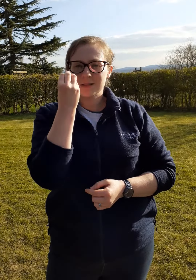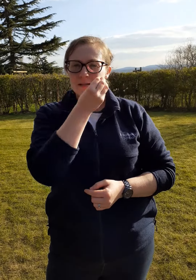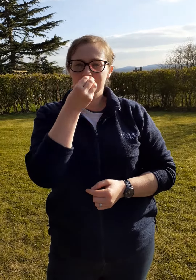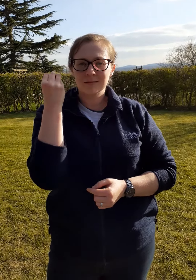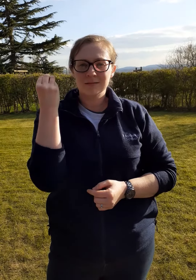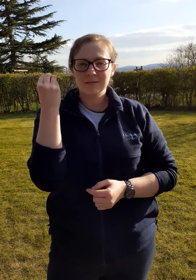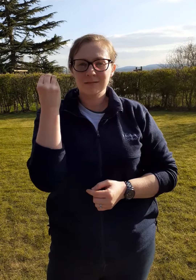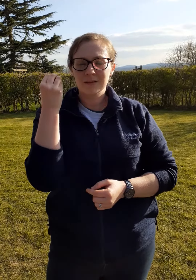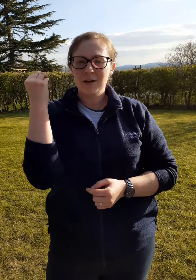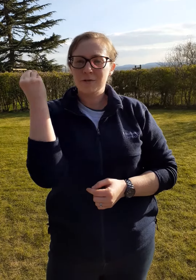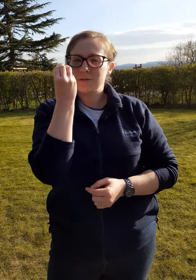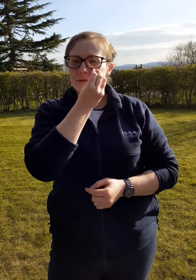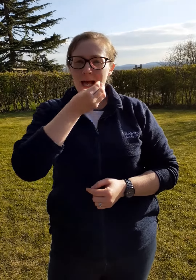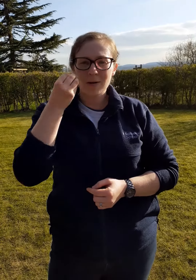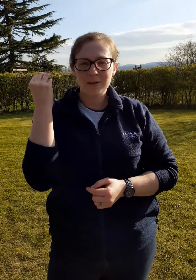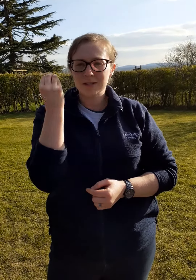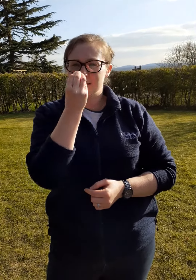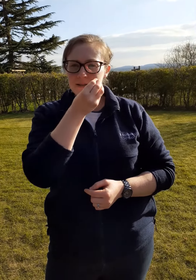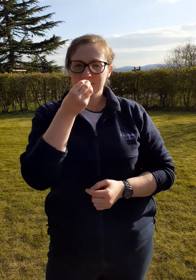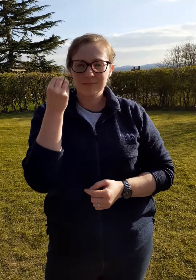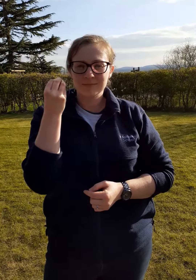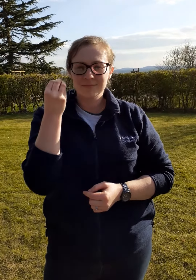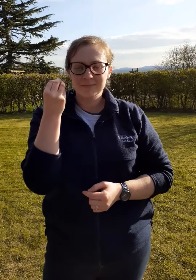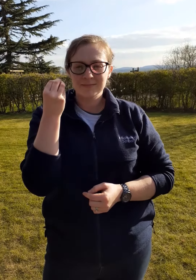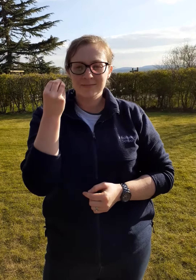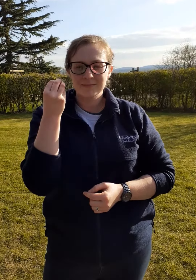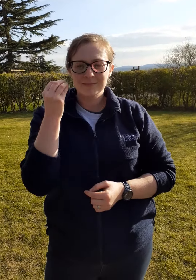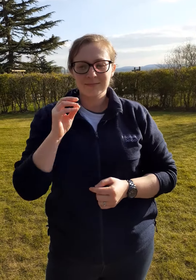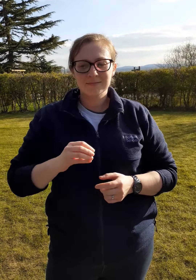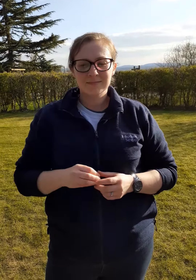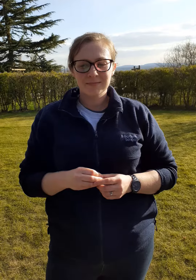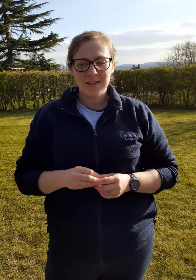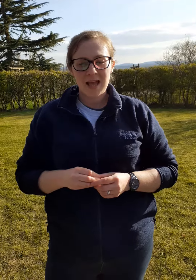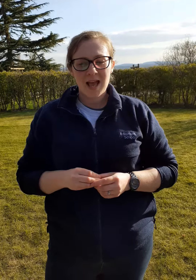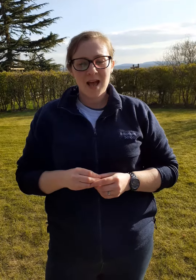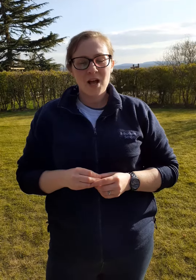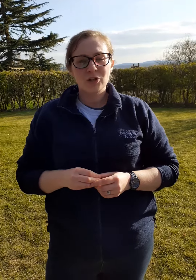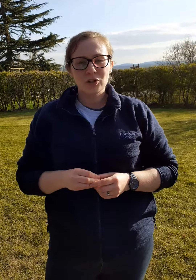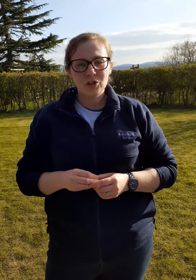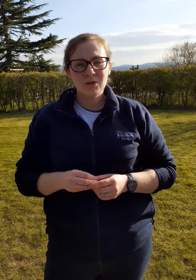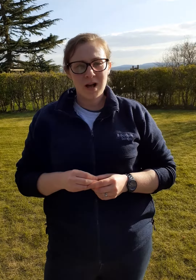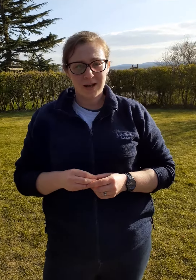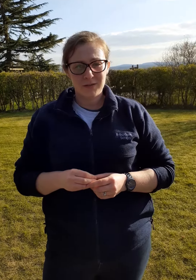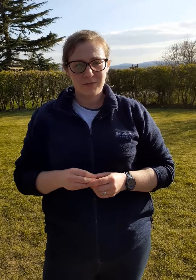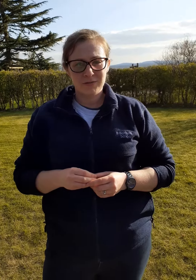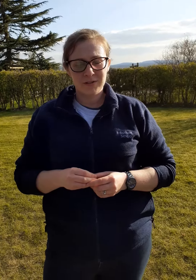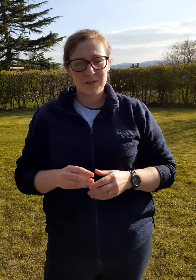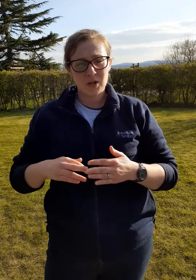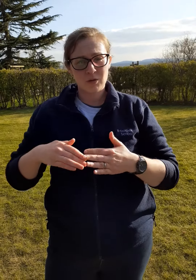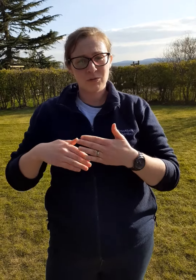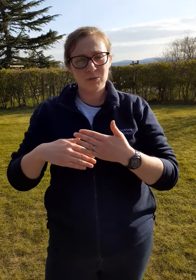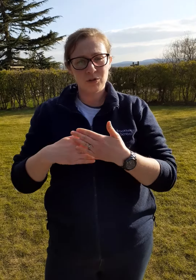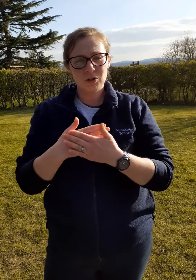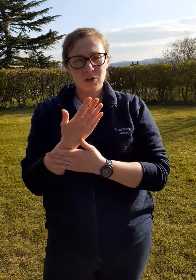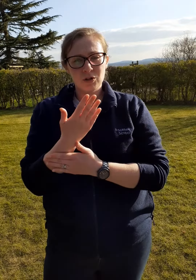flowers new life so new